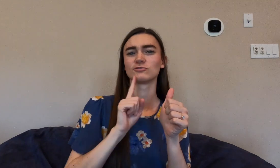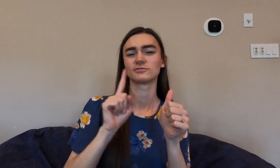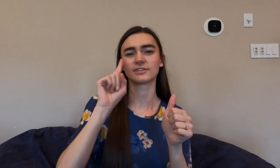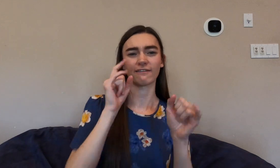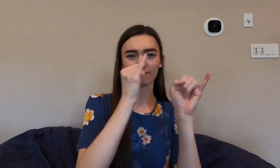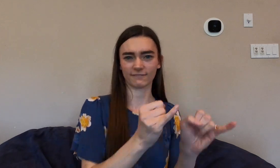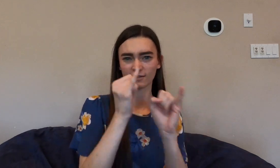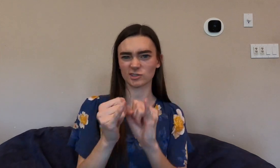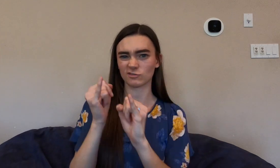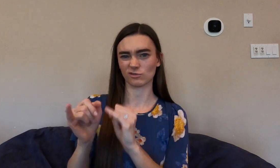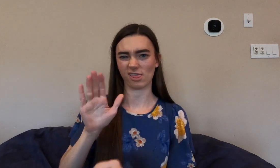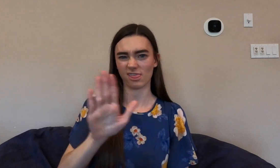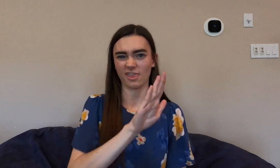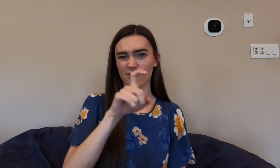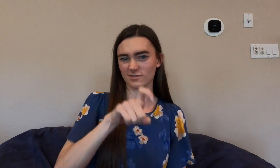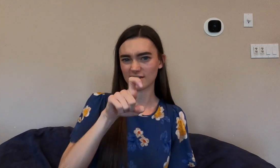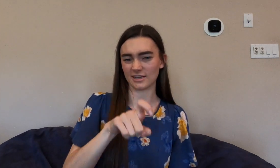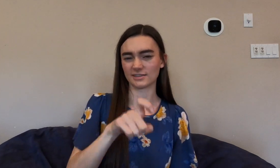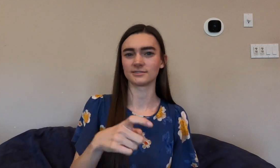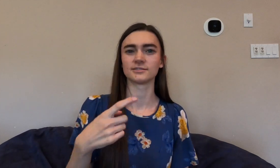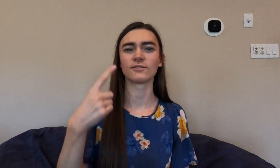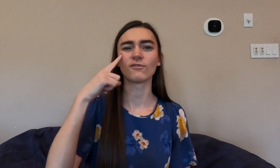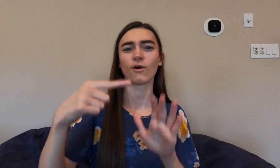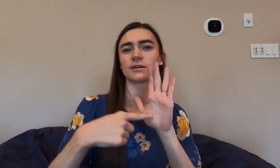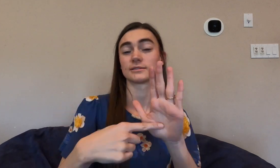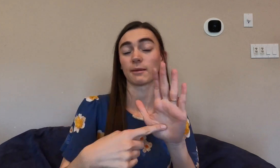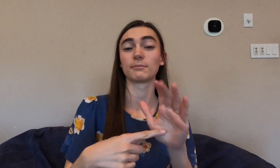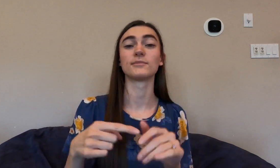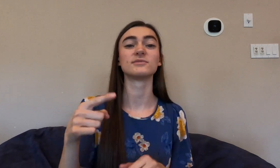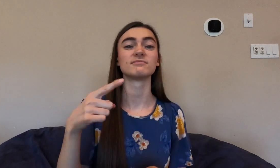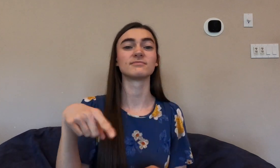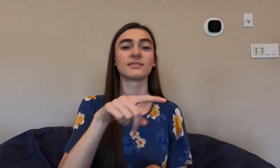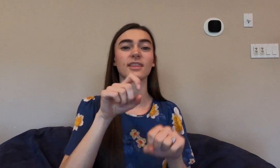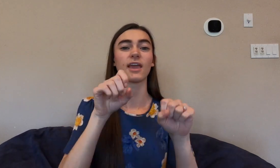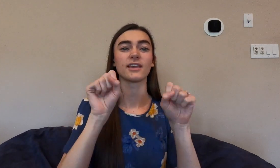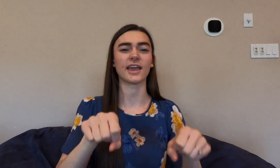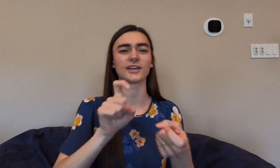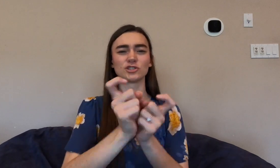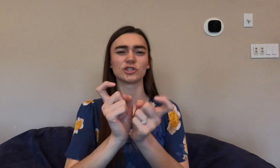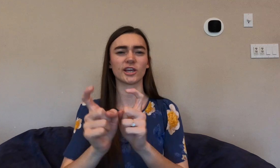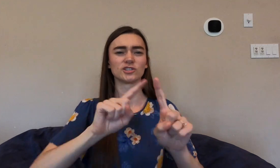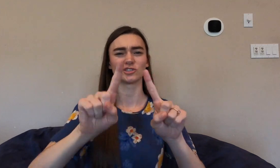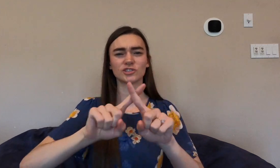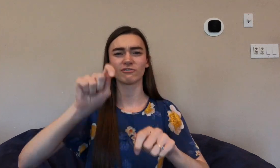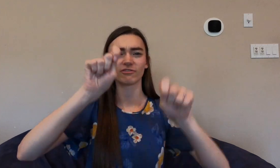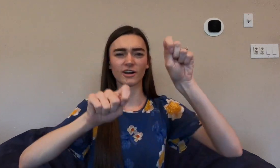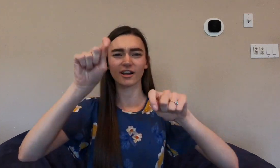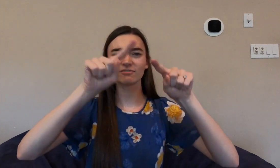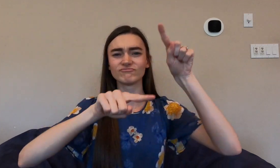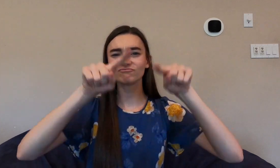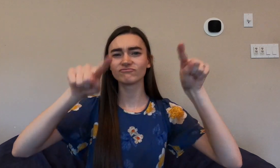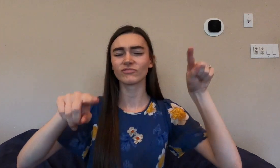each deaf person's individual needs. For example they can change the different